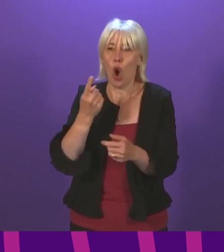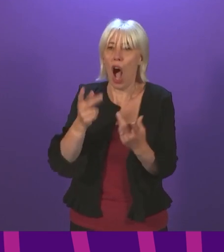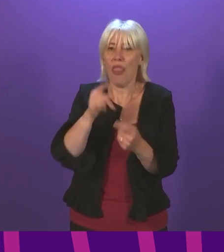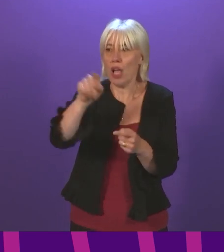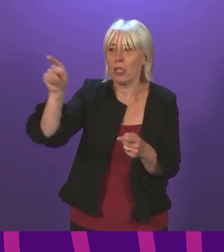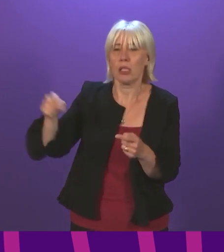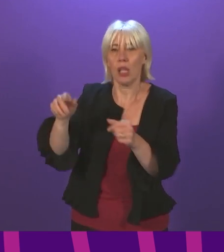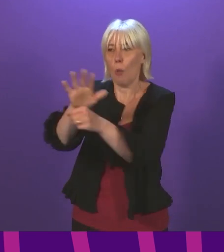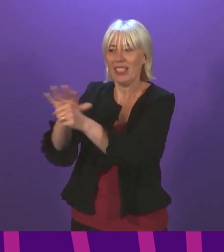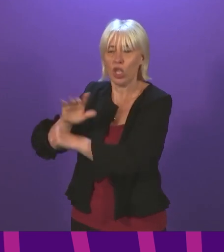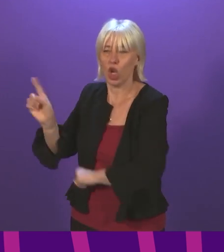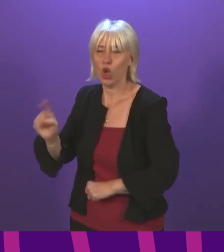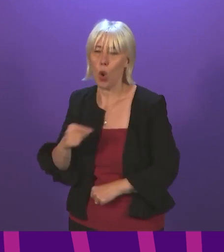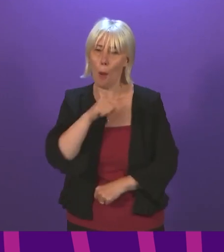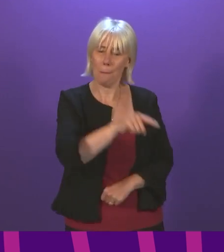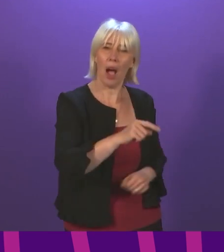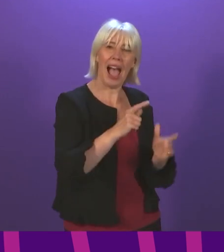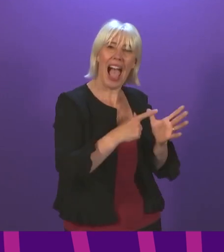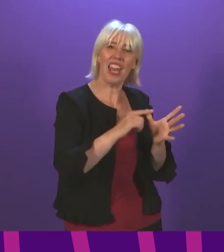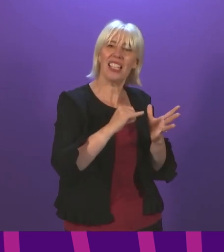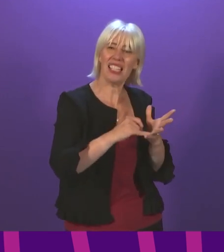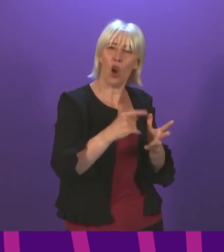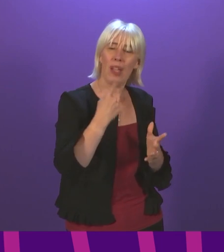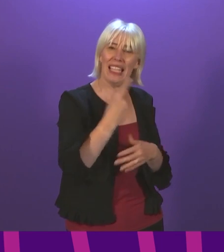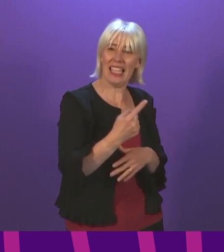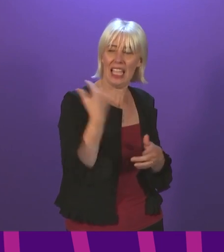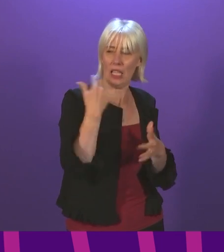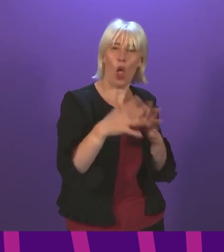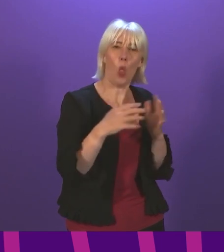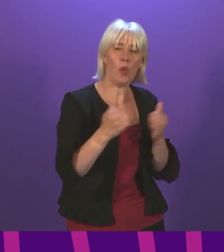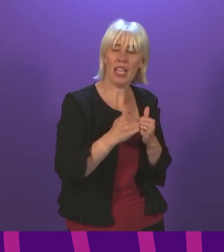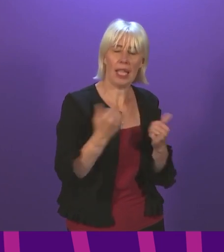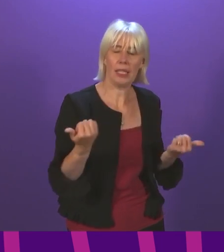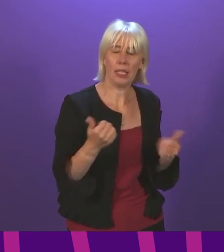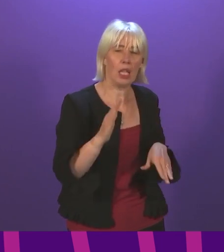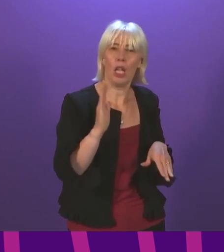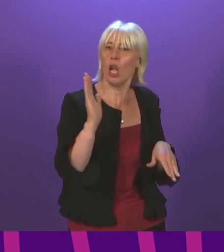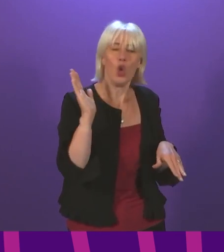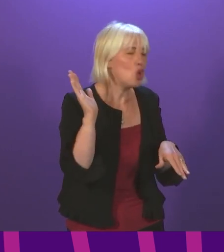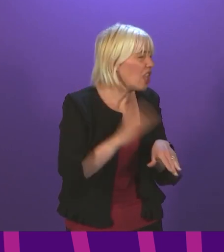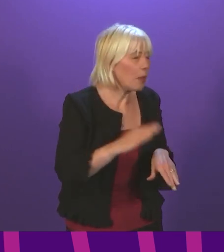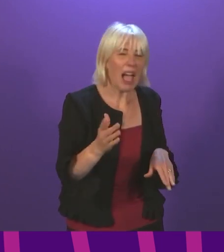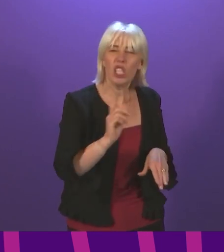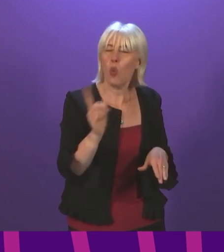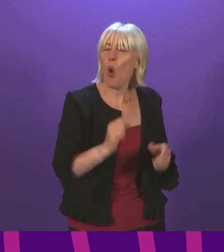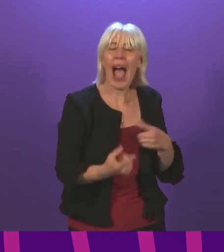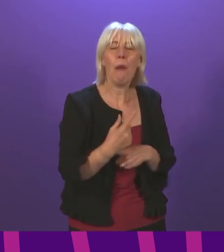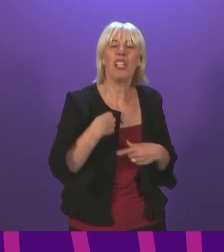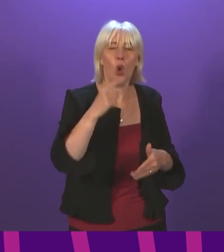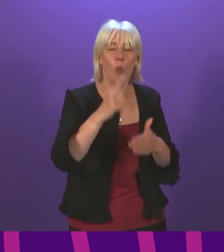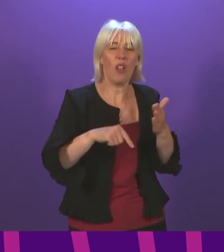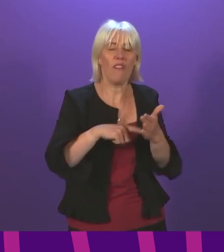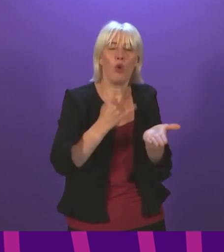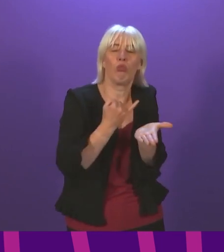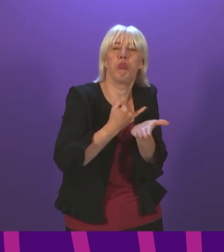Because I do think to have said categorically, as he did at the weekend, no matter what, he was going to vote against something. Actually,